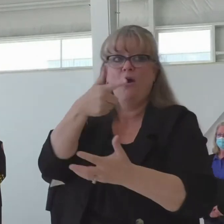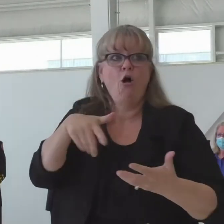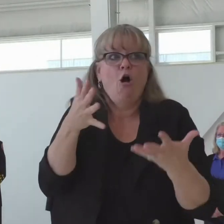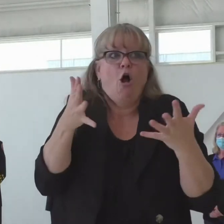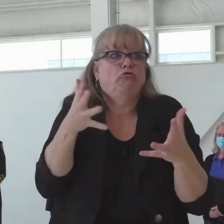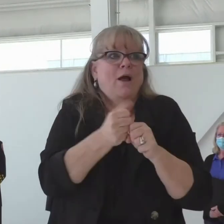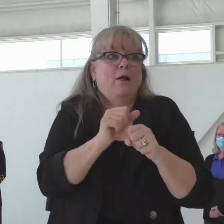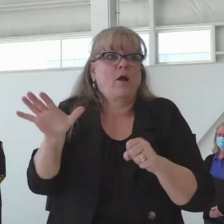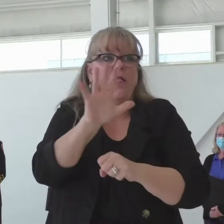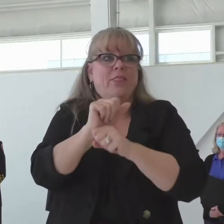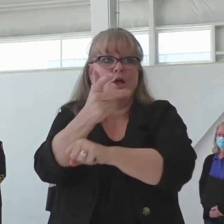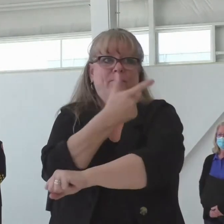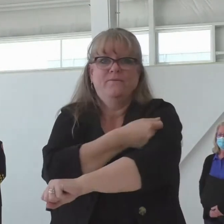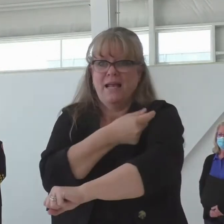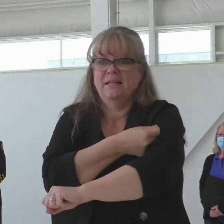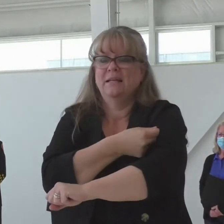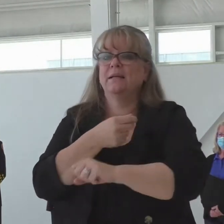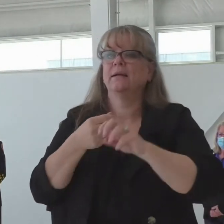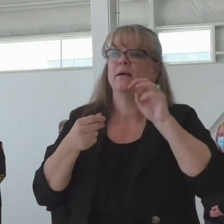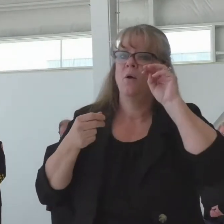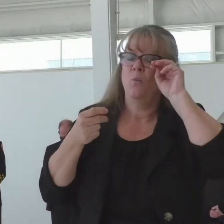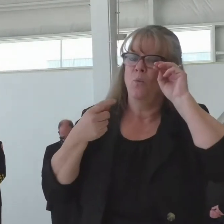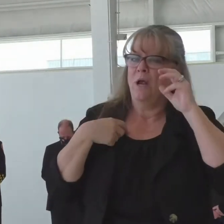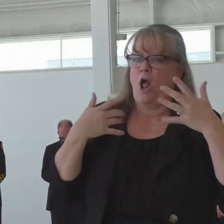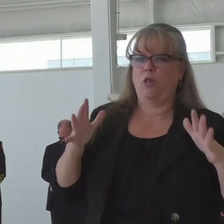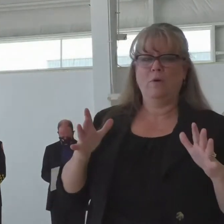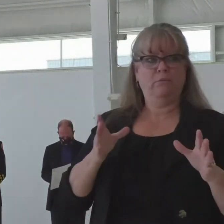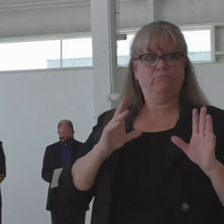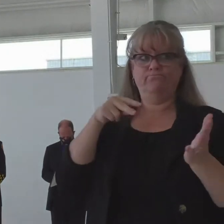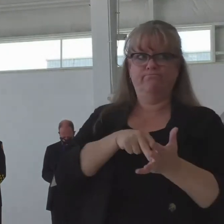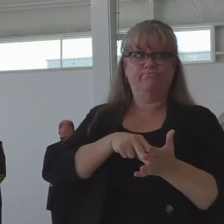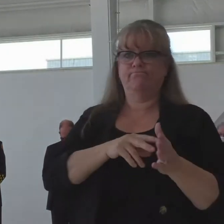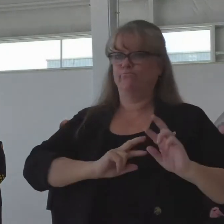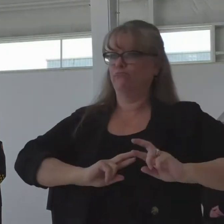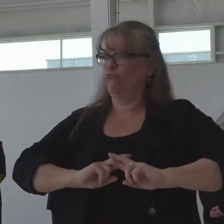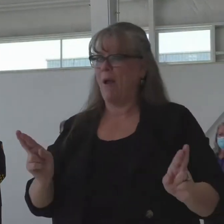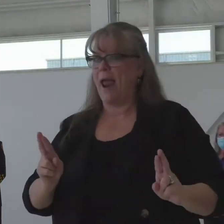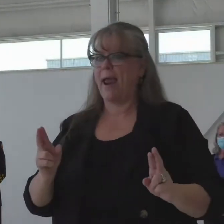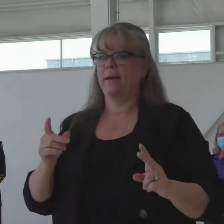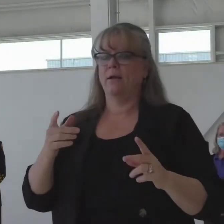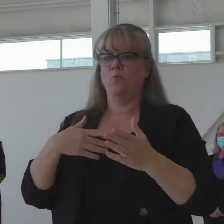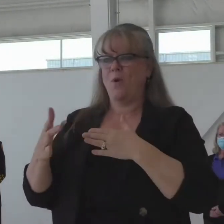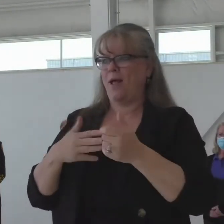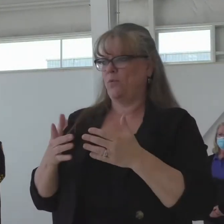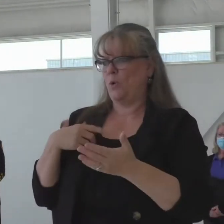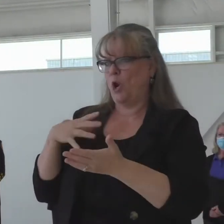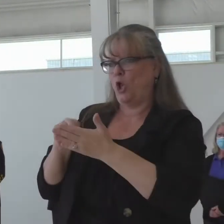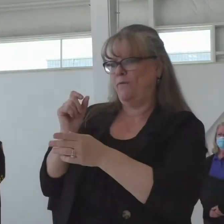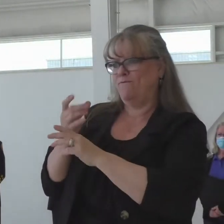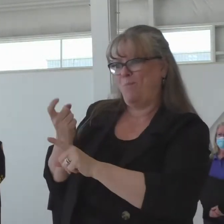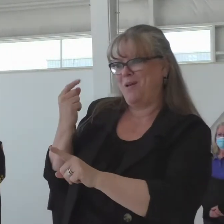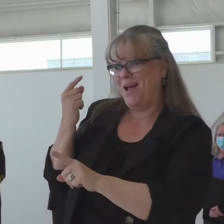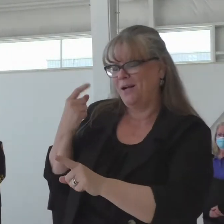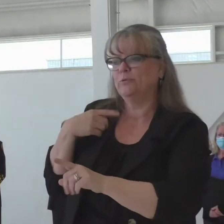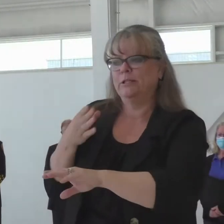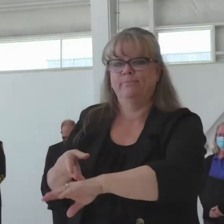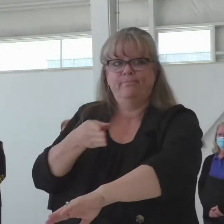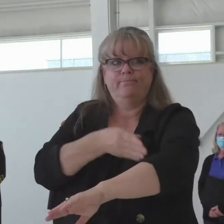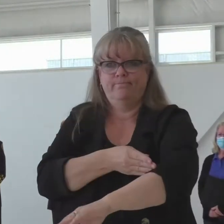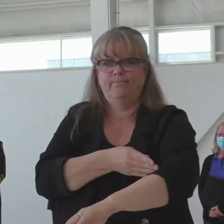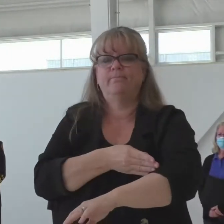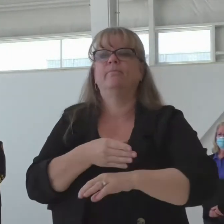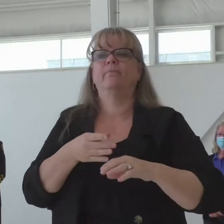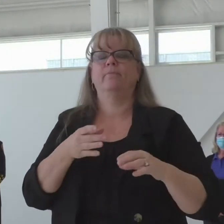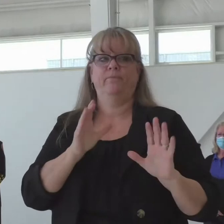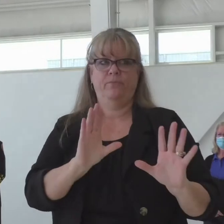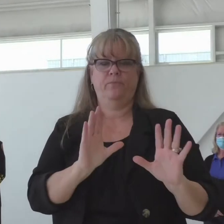to be very well prepared to implement whatever lessons that we learned in 2020 related to COVID. There were some efficiencies